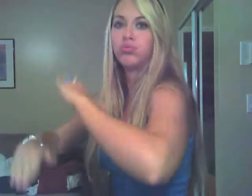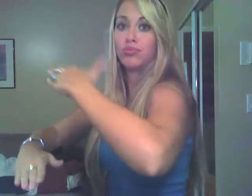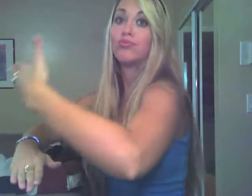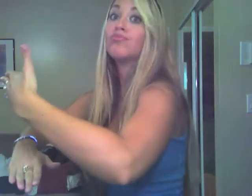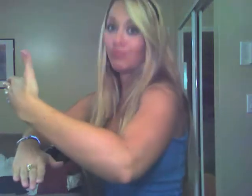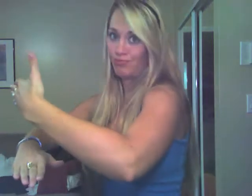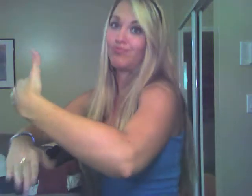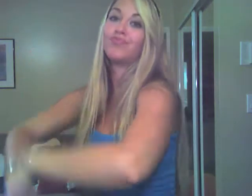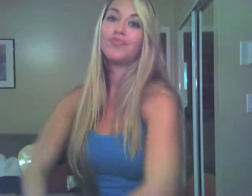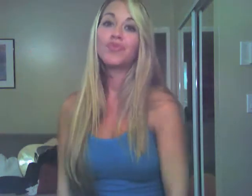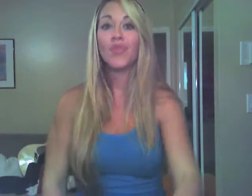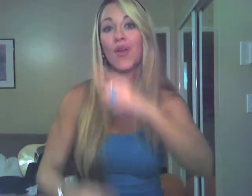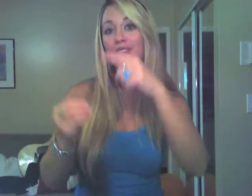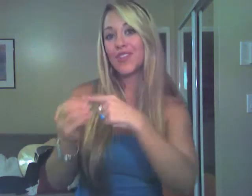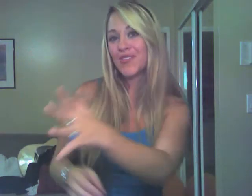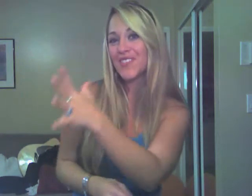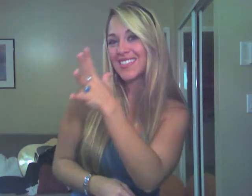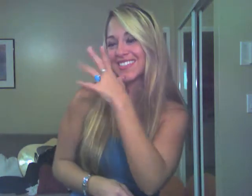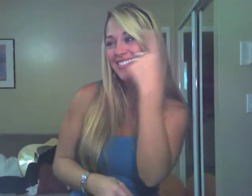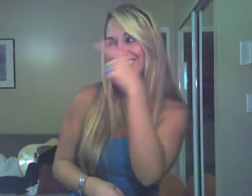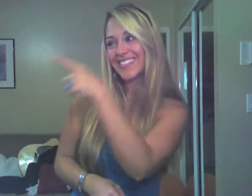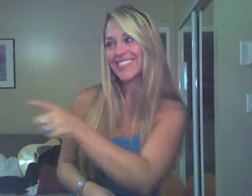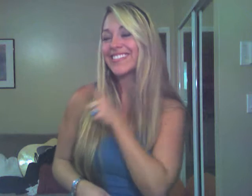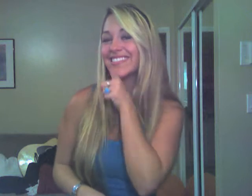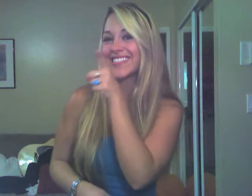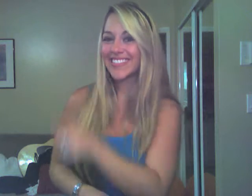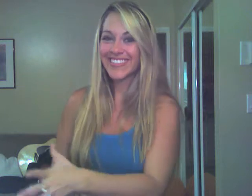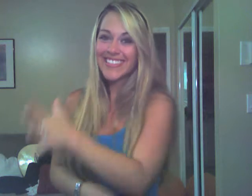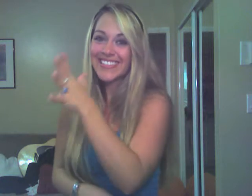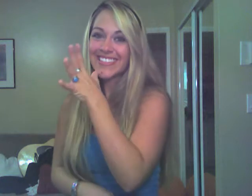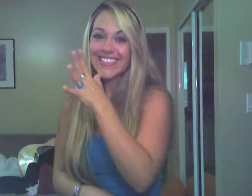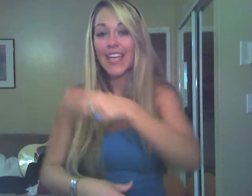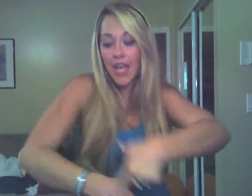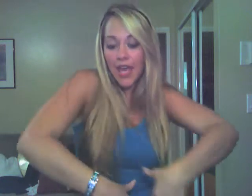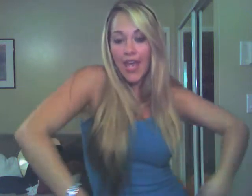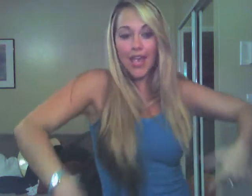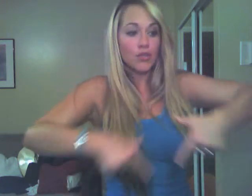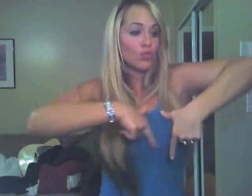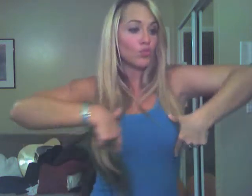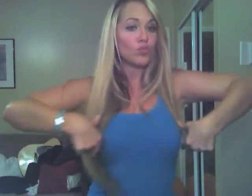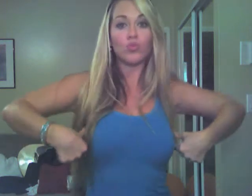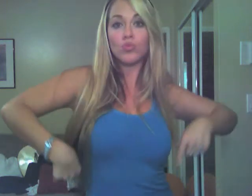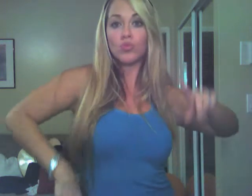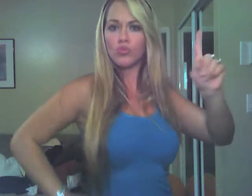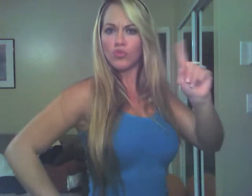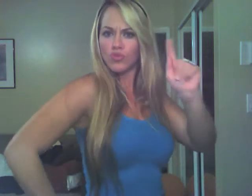about mama, for she was mama. In a strained bikini